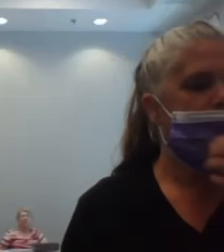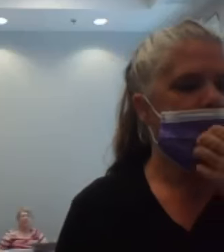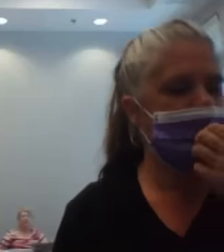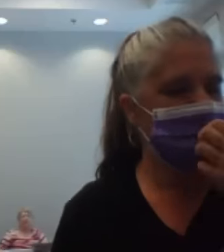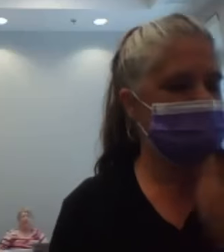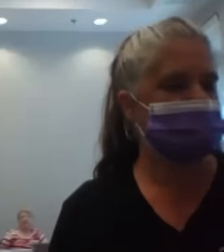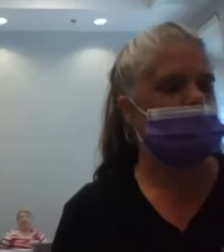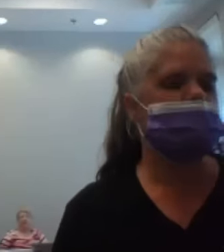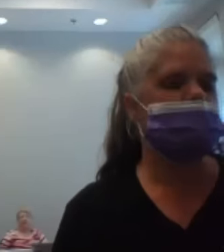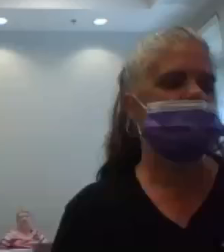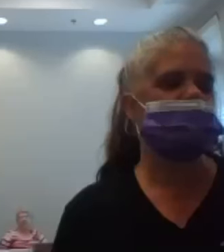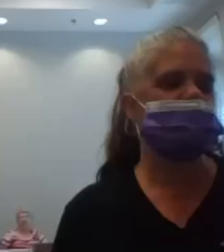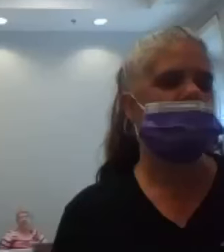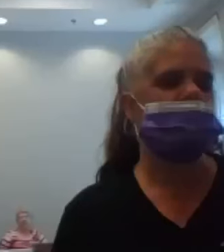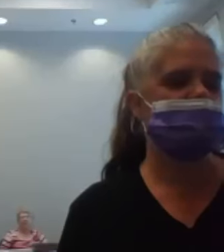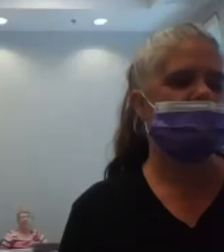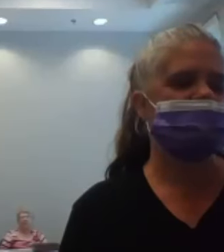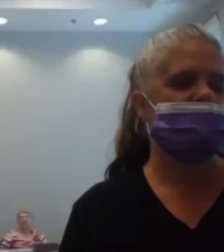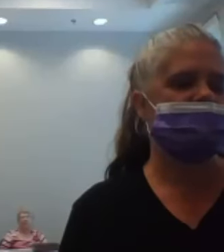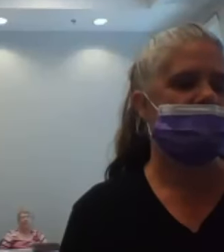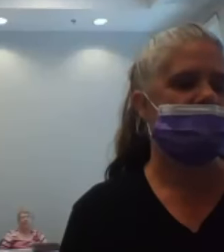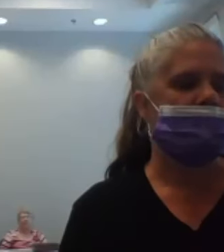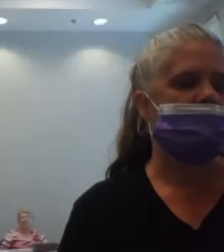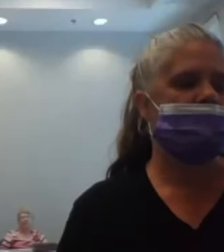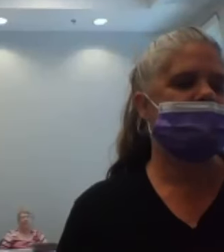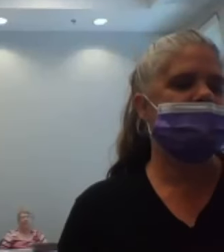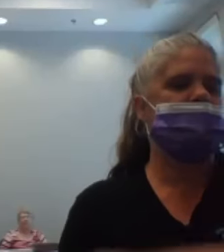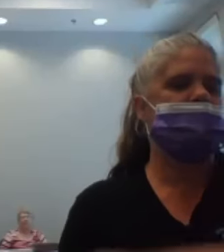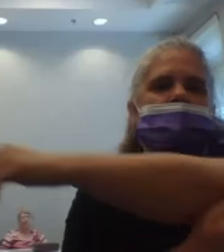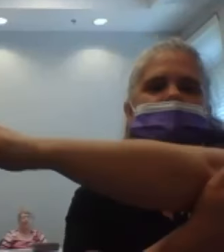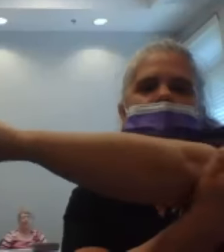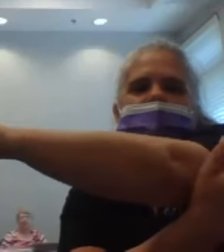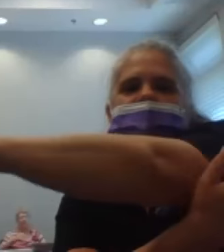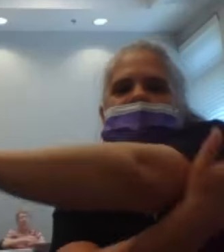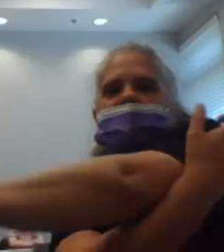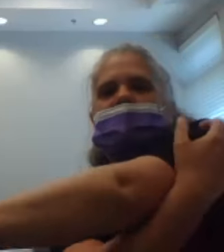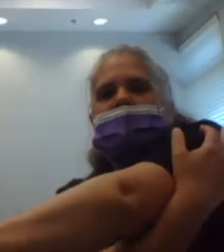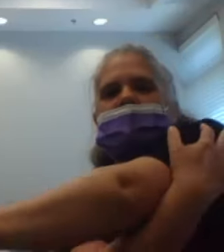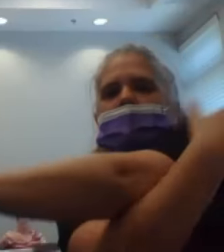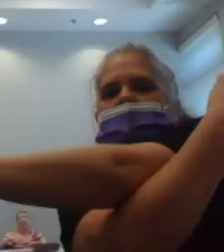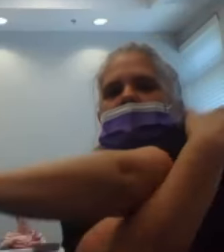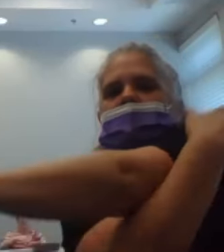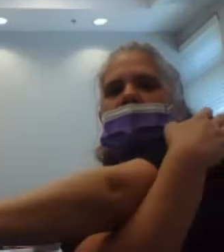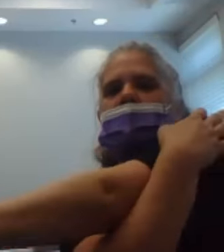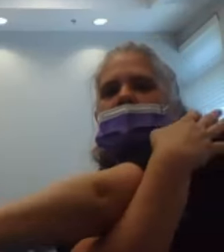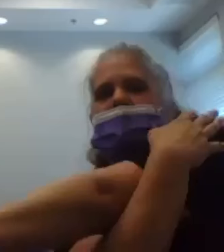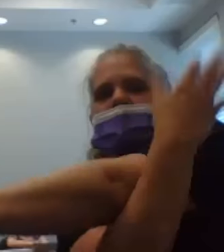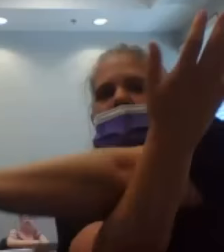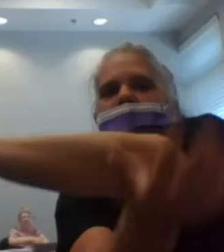Next, we're going to do four arm stretches, left and right. So you'll just take your left arm, stretch out in front of you and